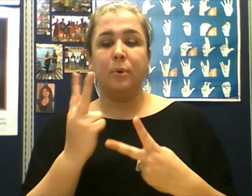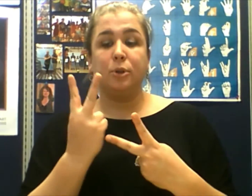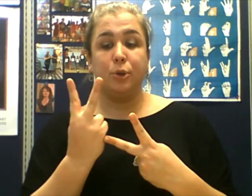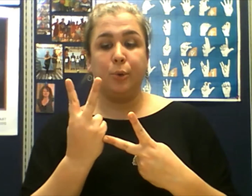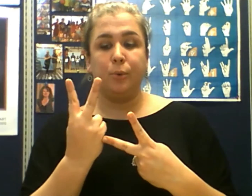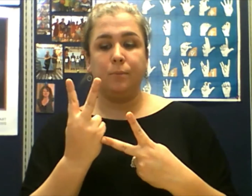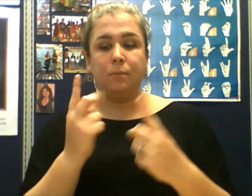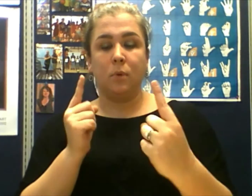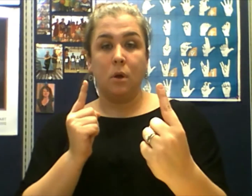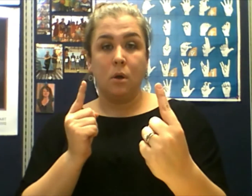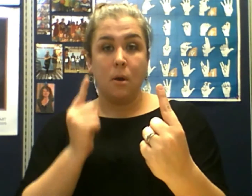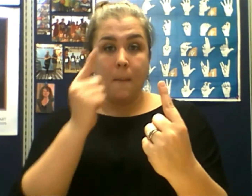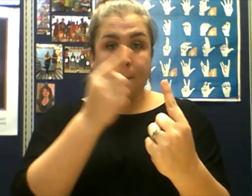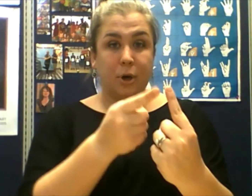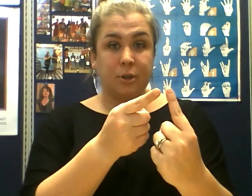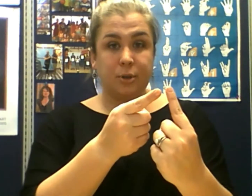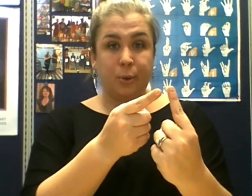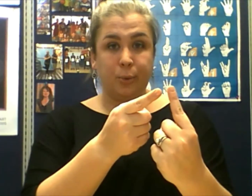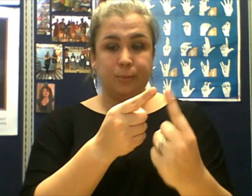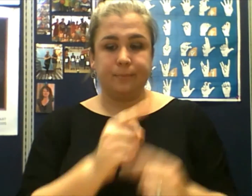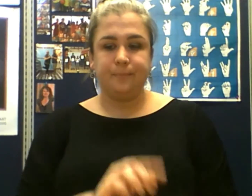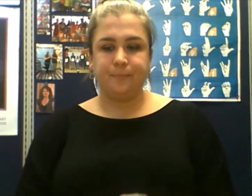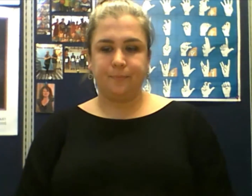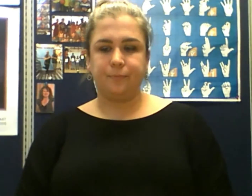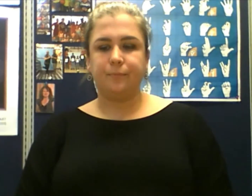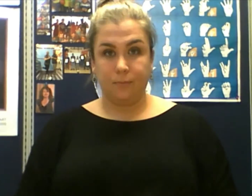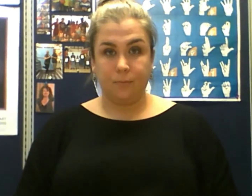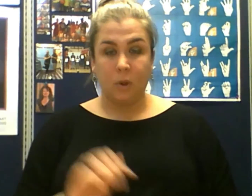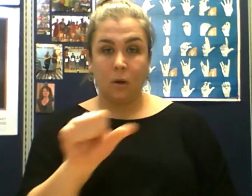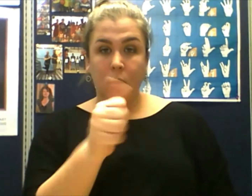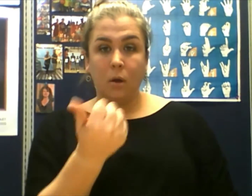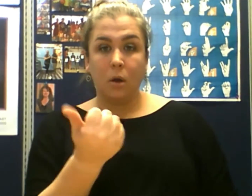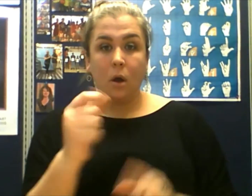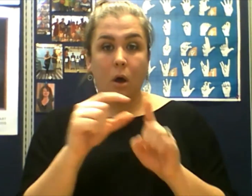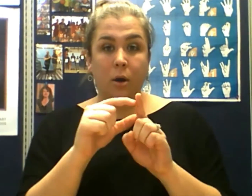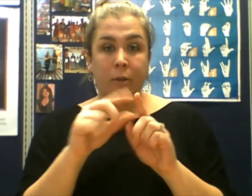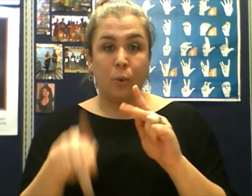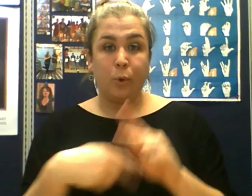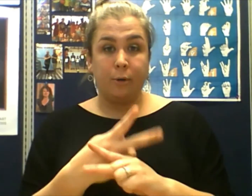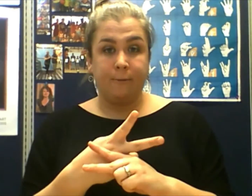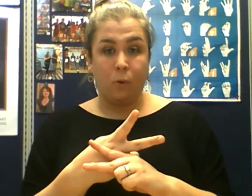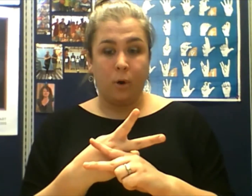2, pursue. Another word form.